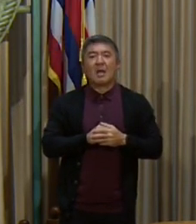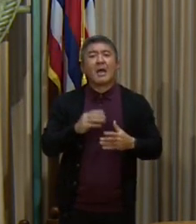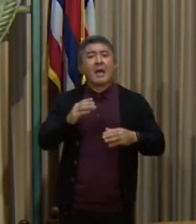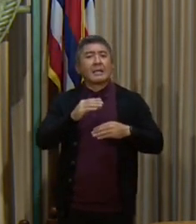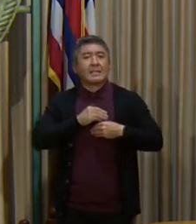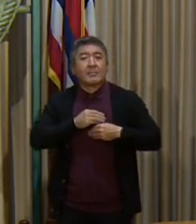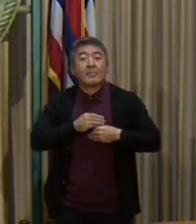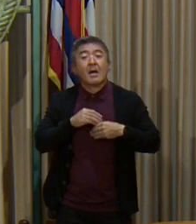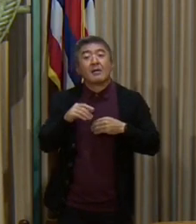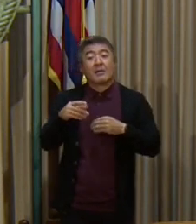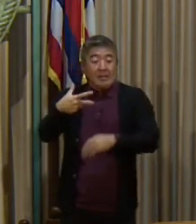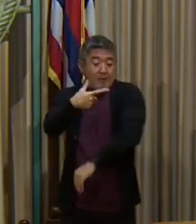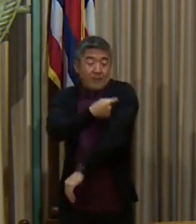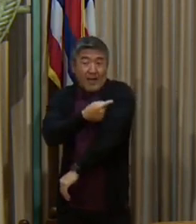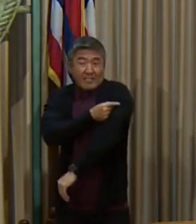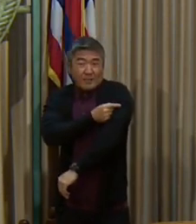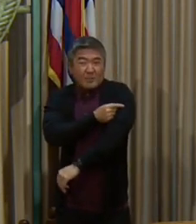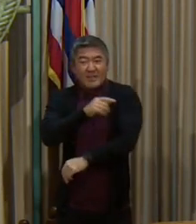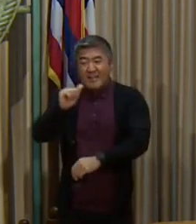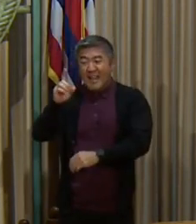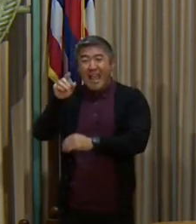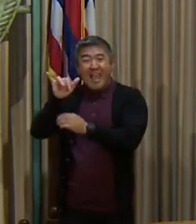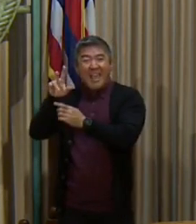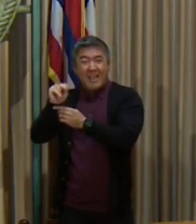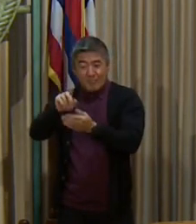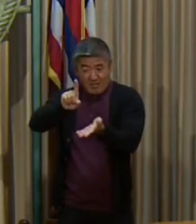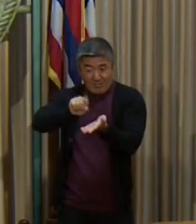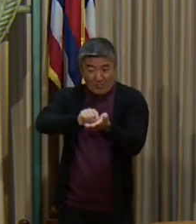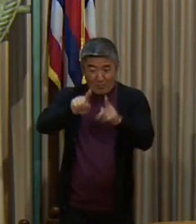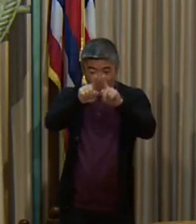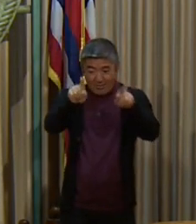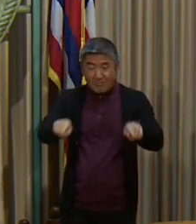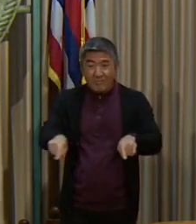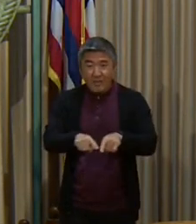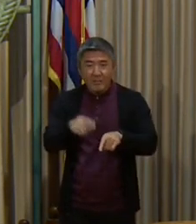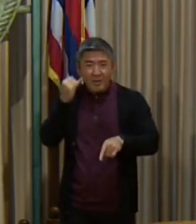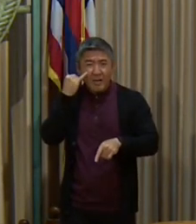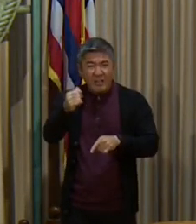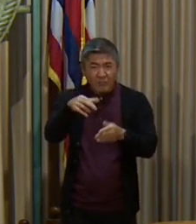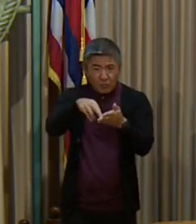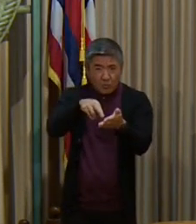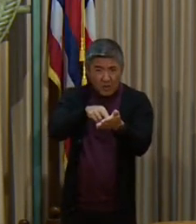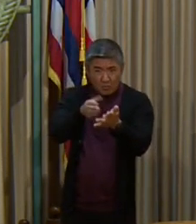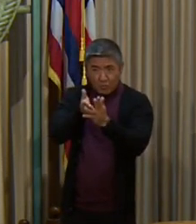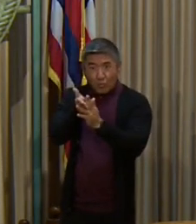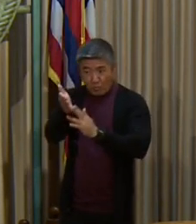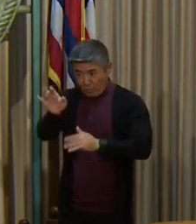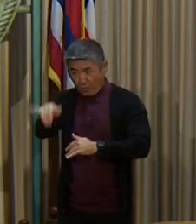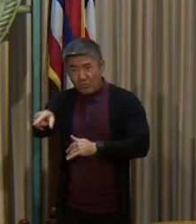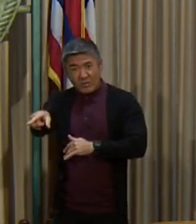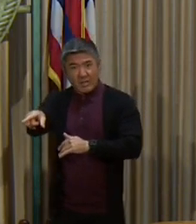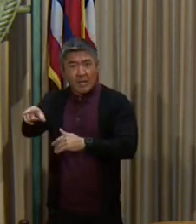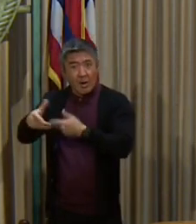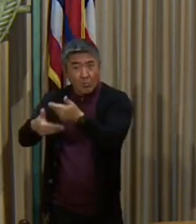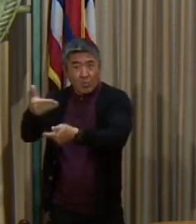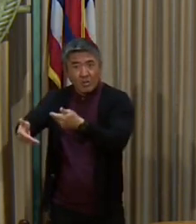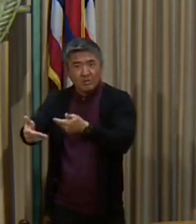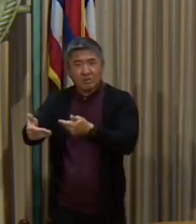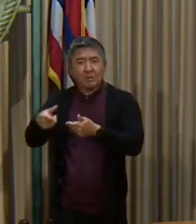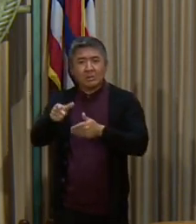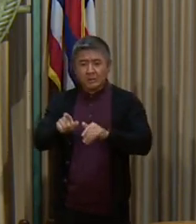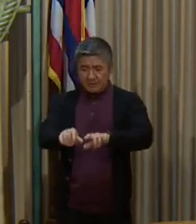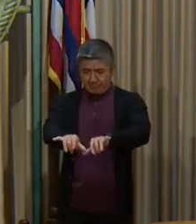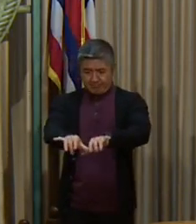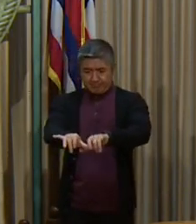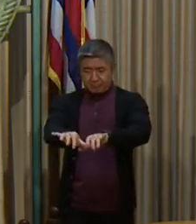management system printout for those of you that registered through the VAMS. Excuse me. Just log back in with your original